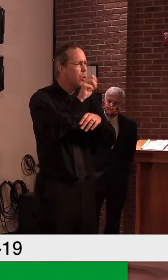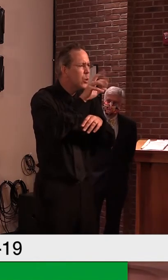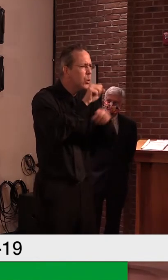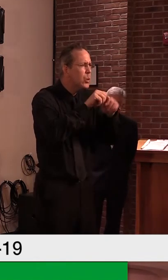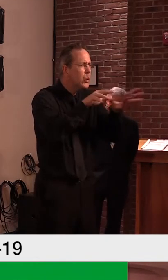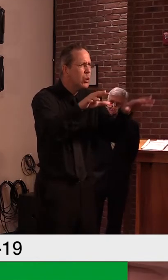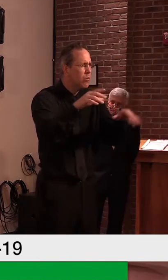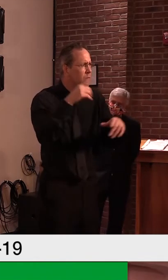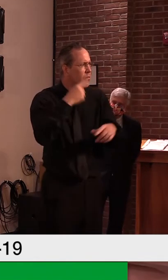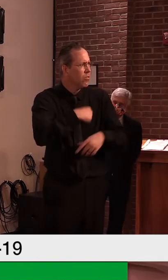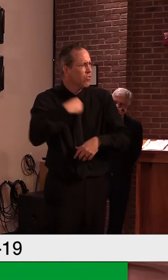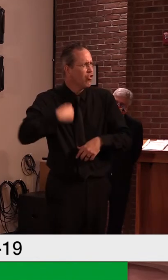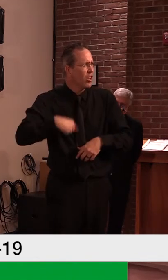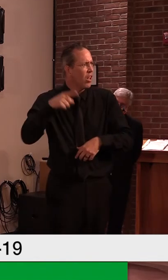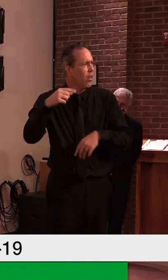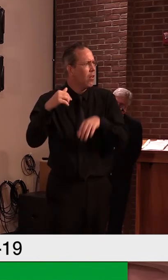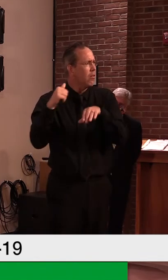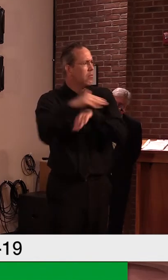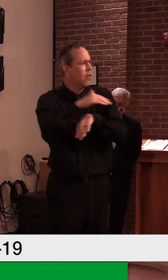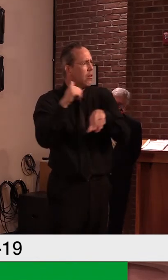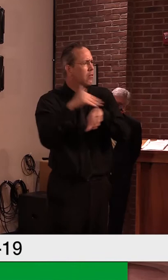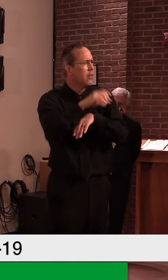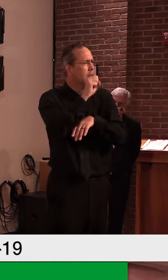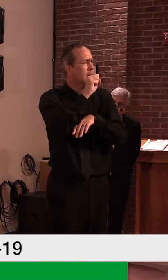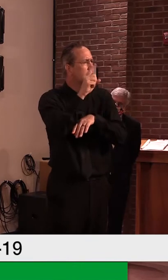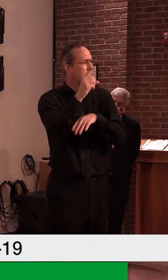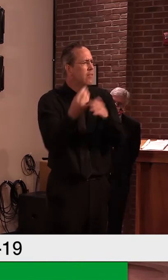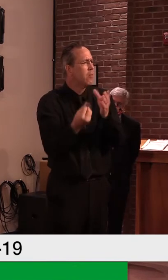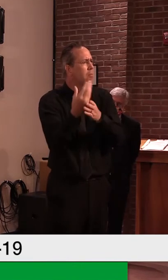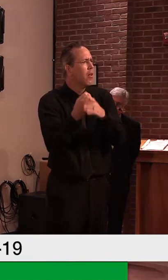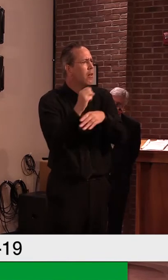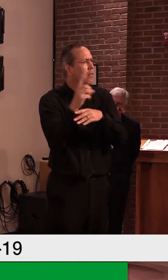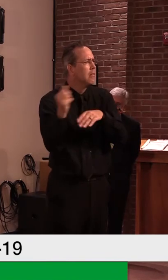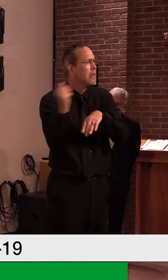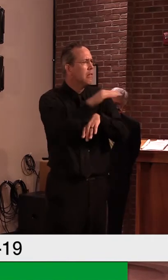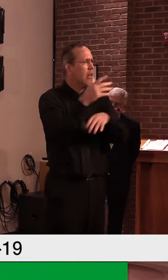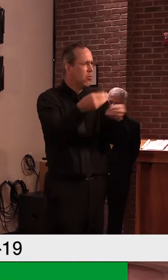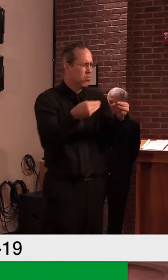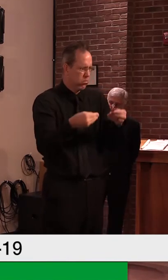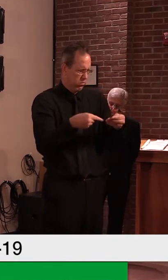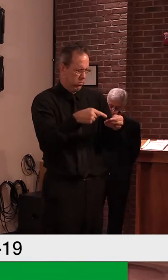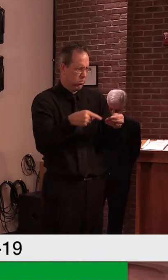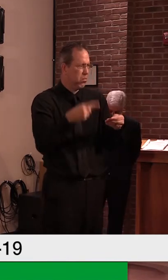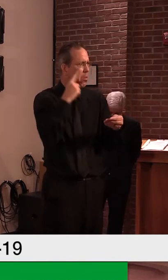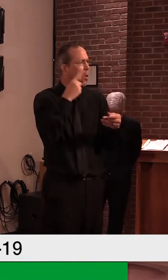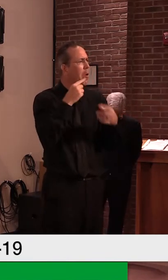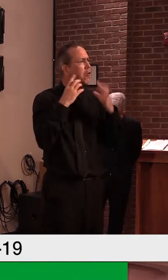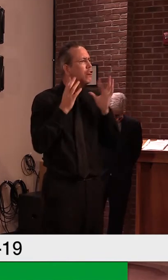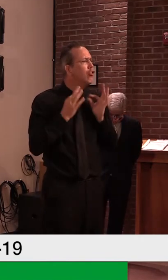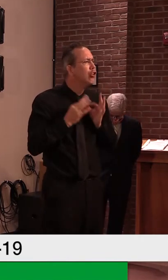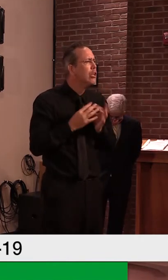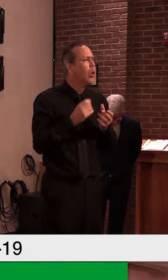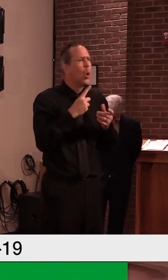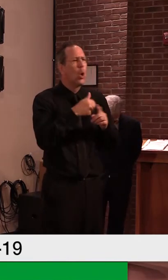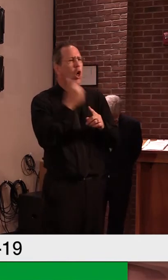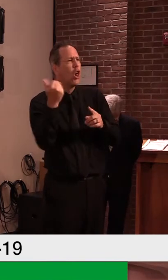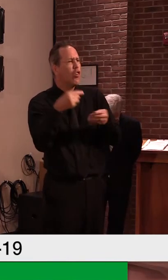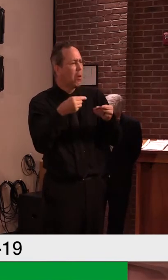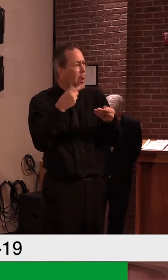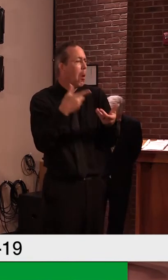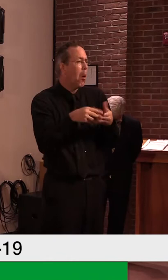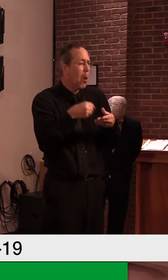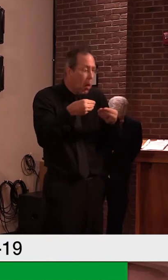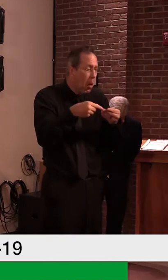say? it, it's a good question, Guy. And, and one that I asked, uh, Secretary Tebbets, uh, the other day, because I